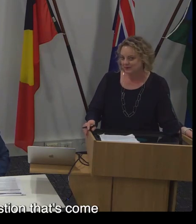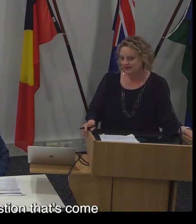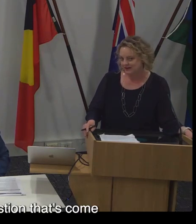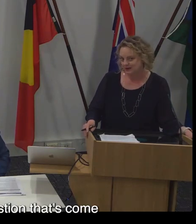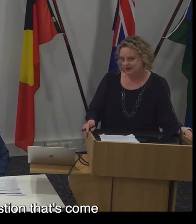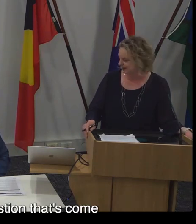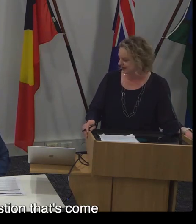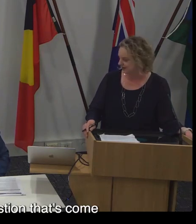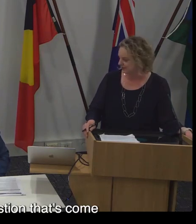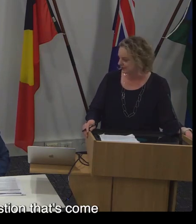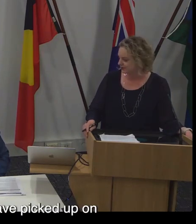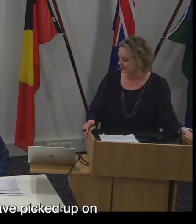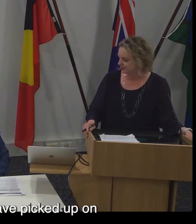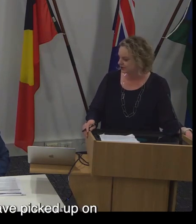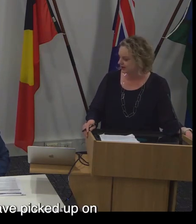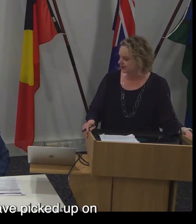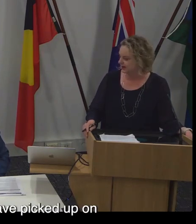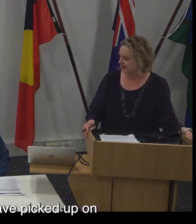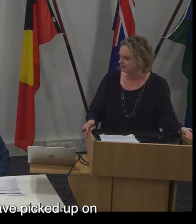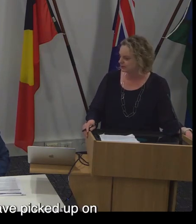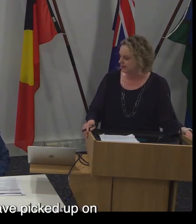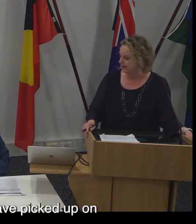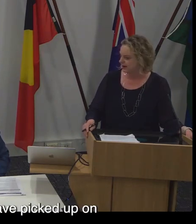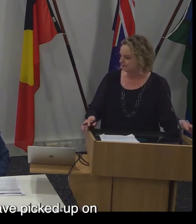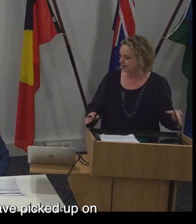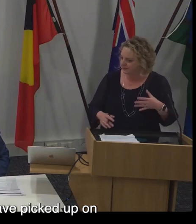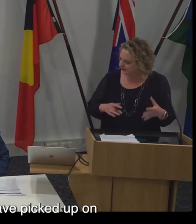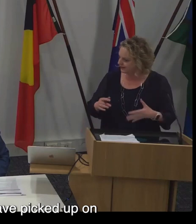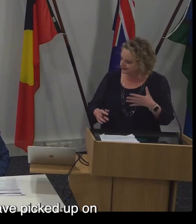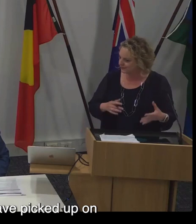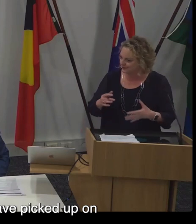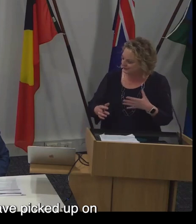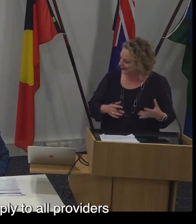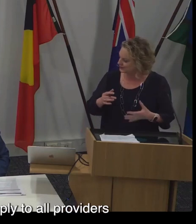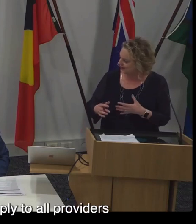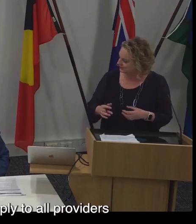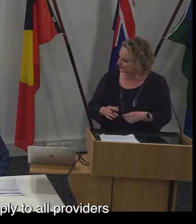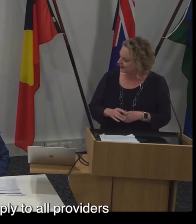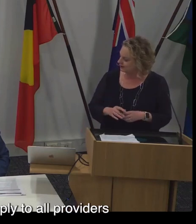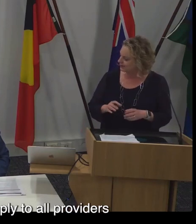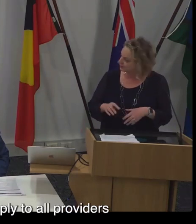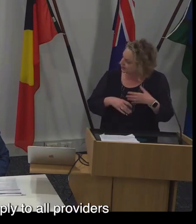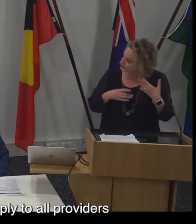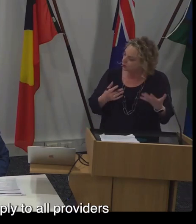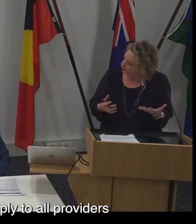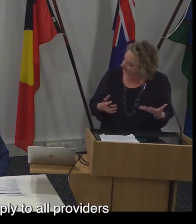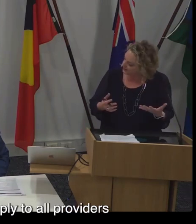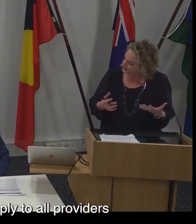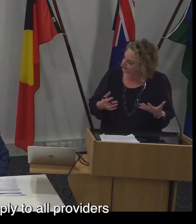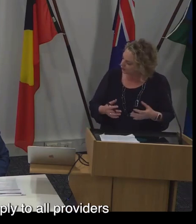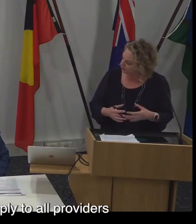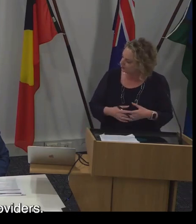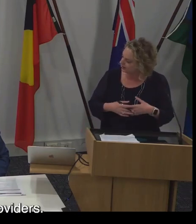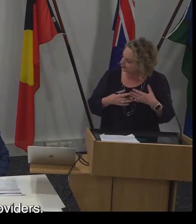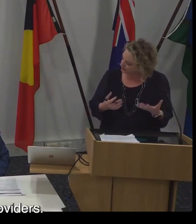Related to that point, another question that's come through, Josh, is around people have picked up on your language around this might apply to all